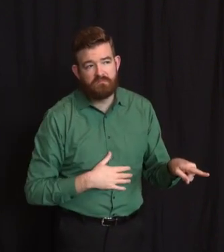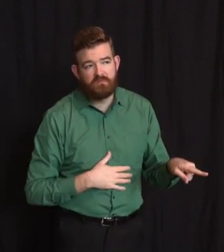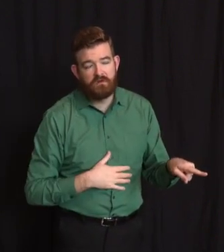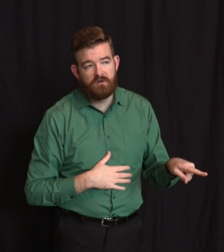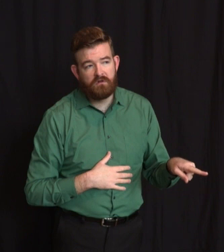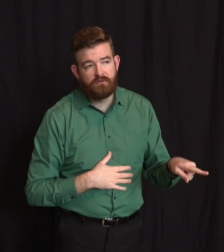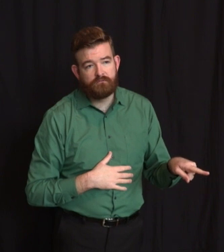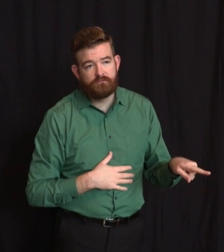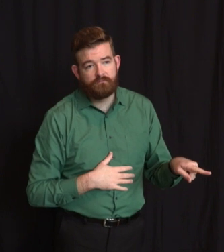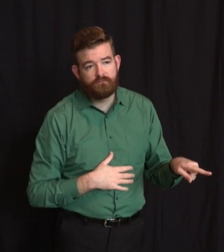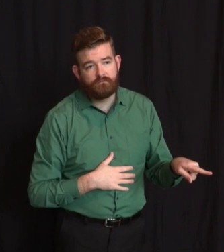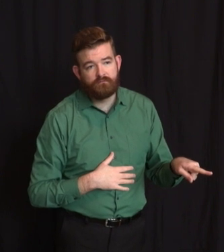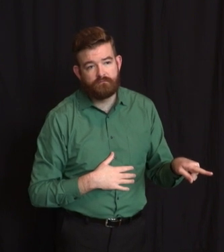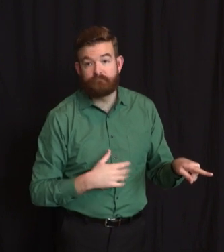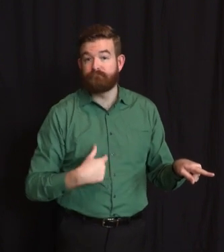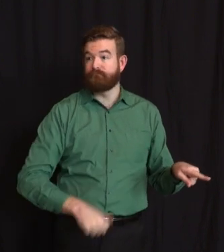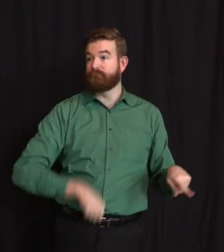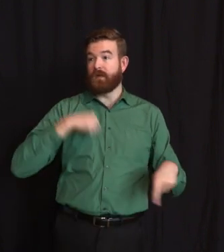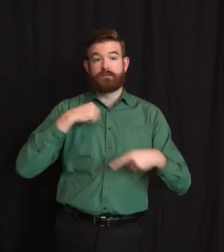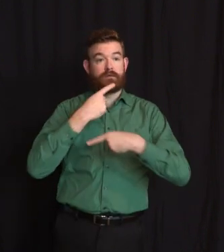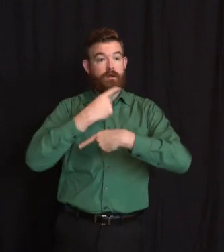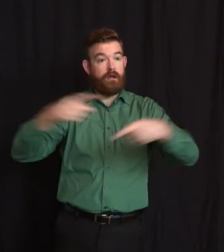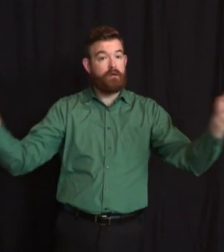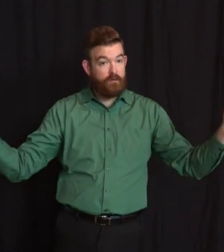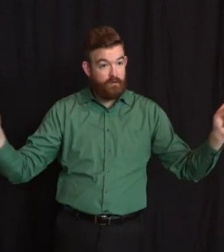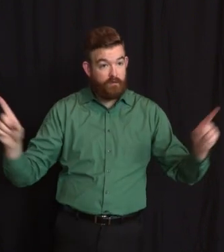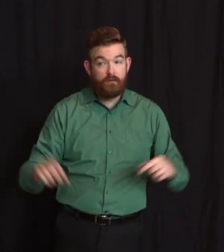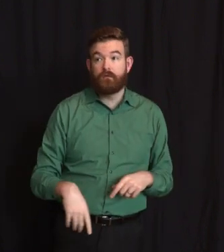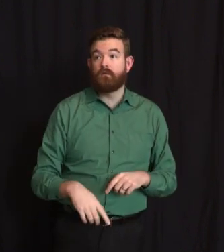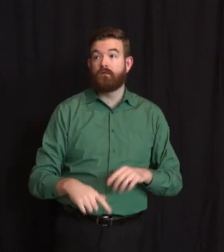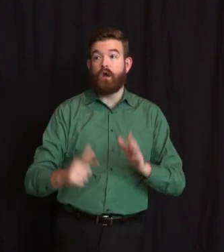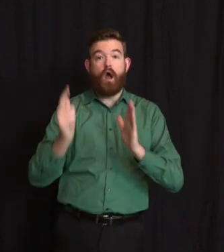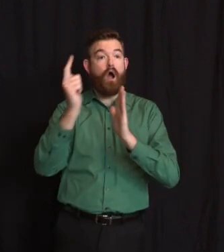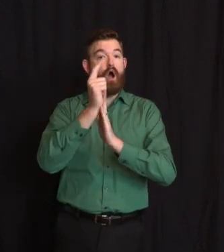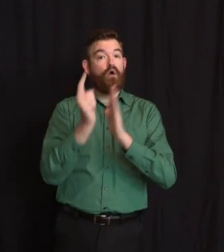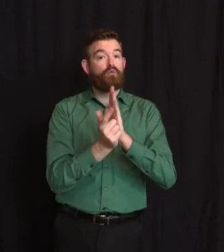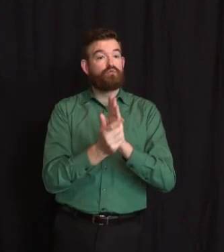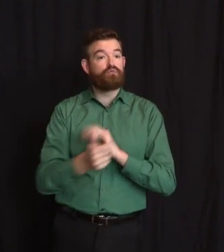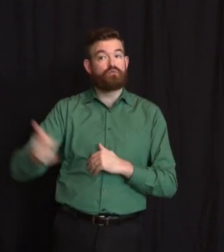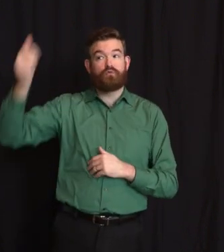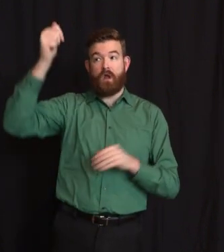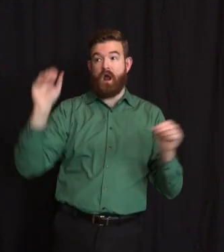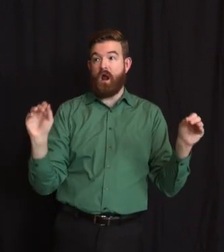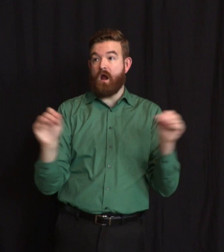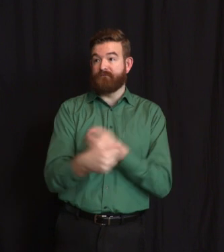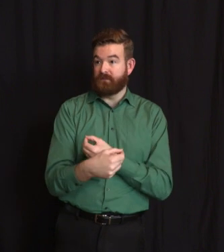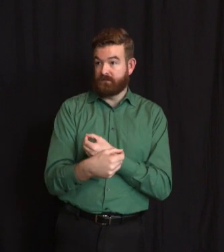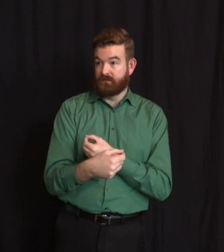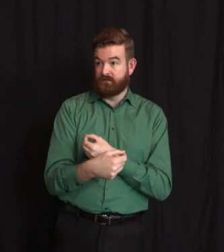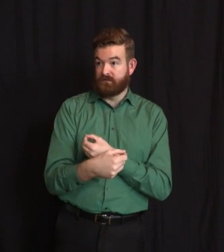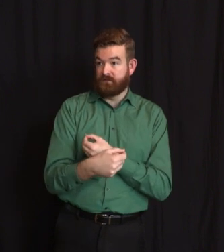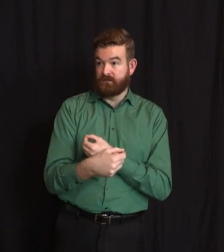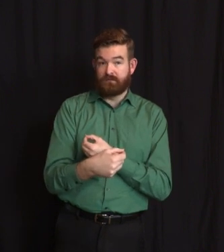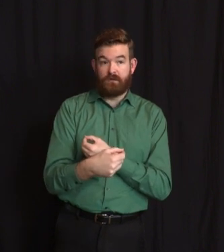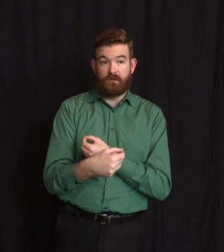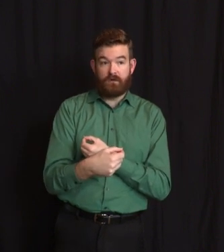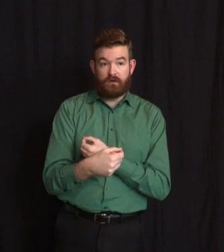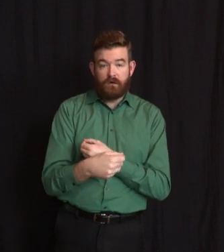the attorney general's office through the division of consumer affairs will begin issuing temporary emergency licenses to foreign